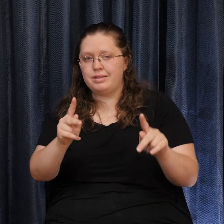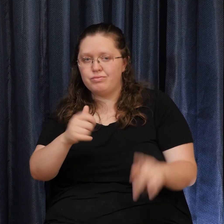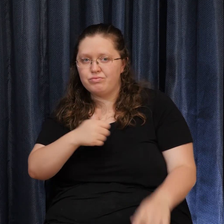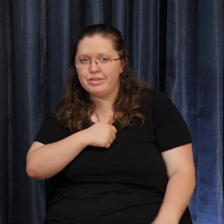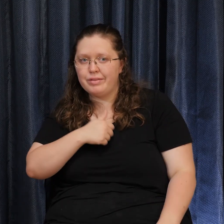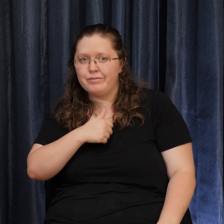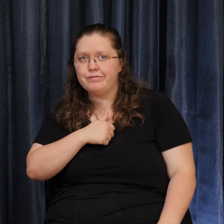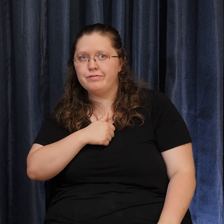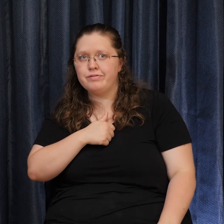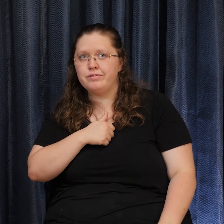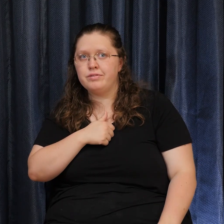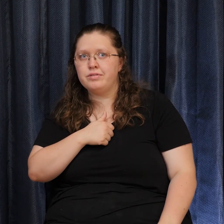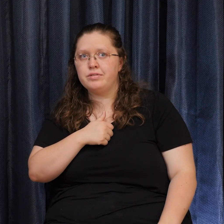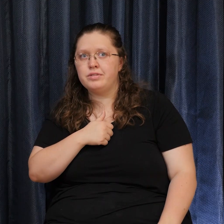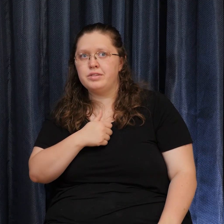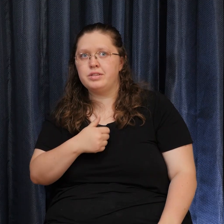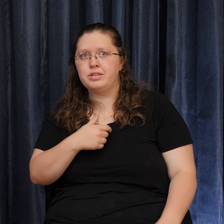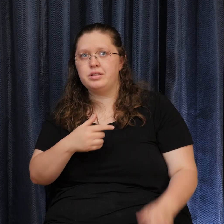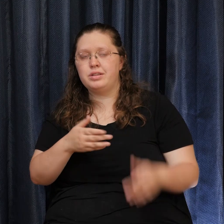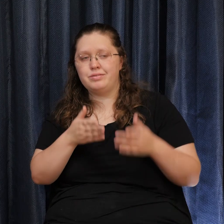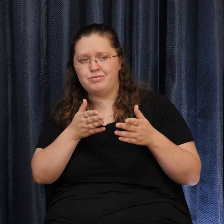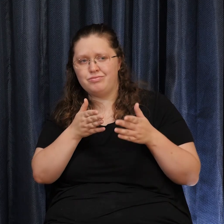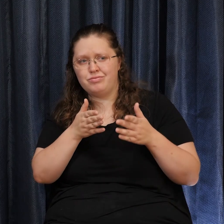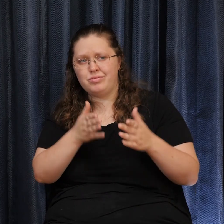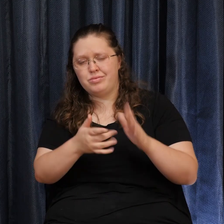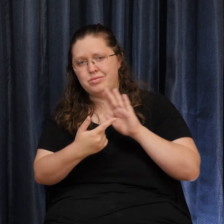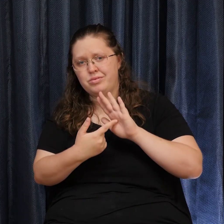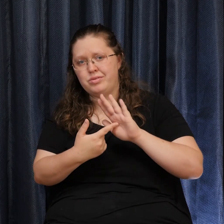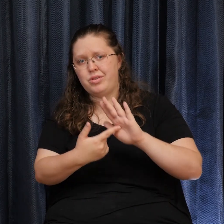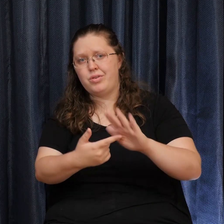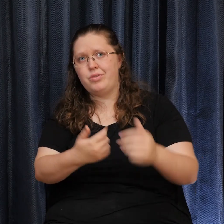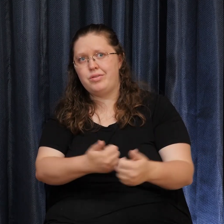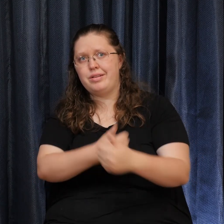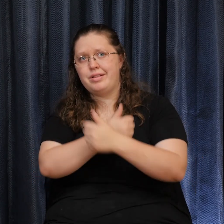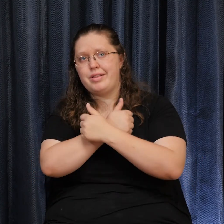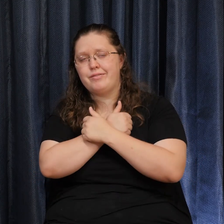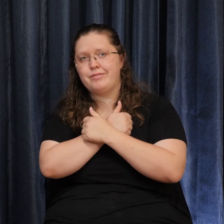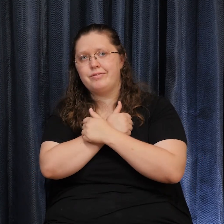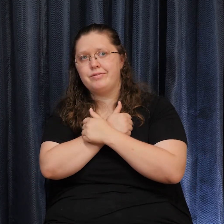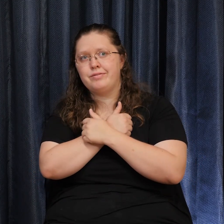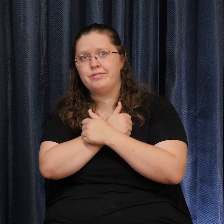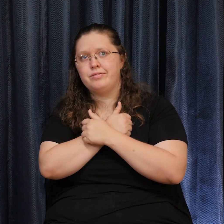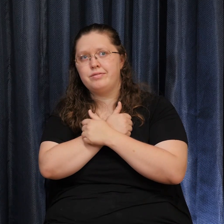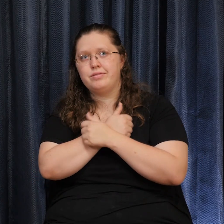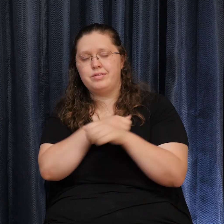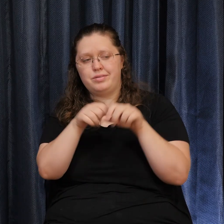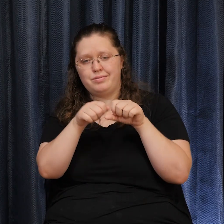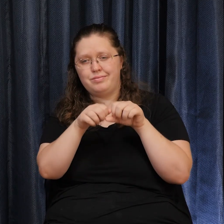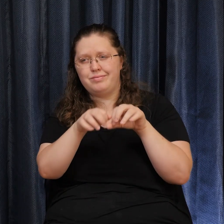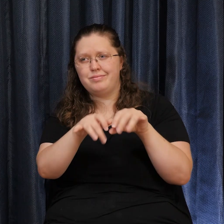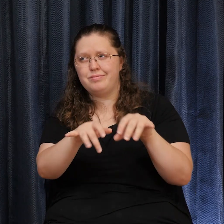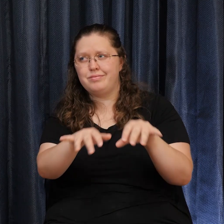And channels Of that love To extend It to these Places and to These people